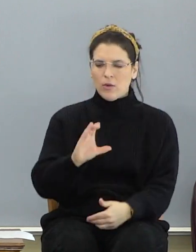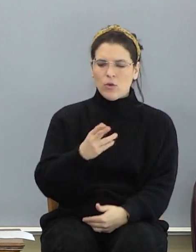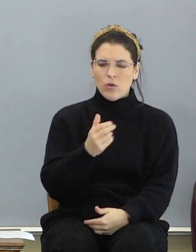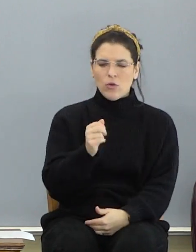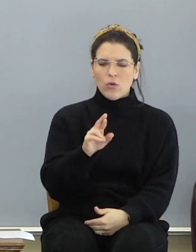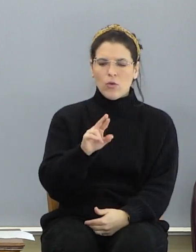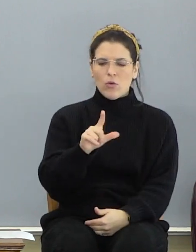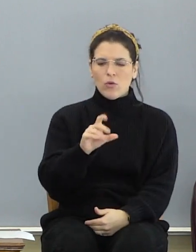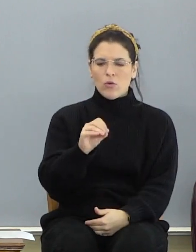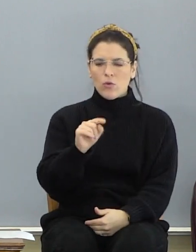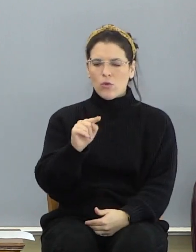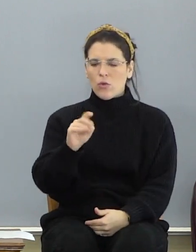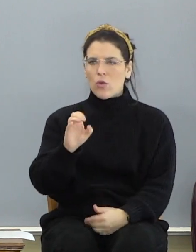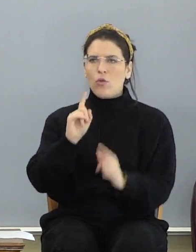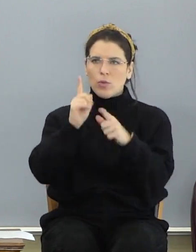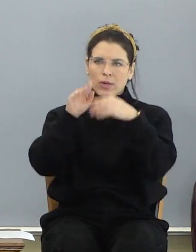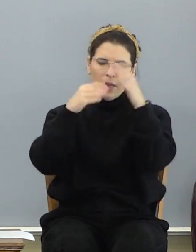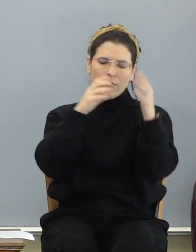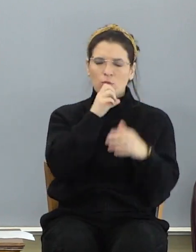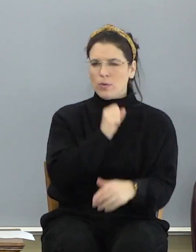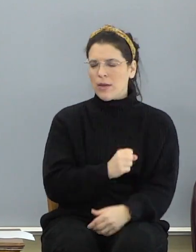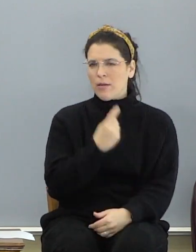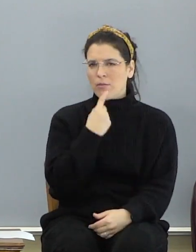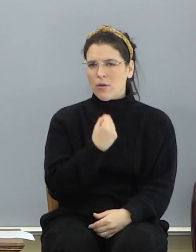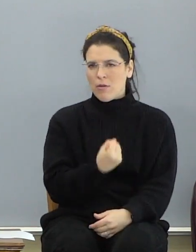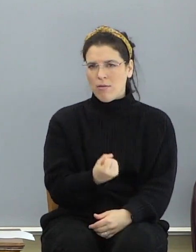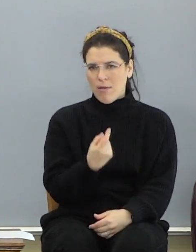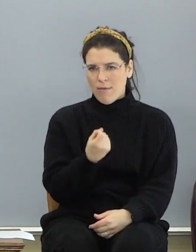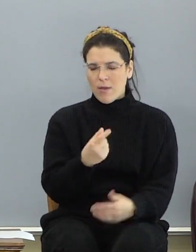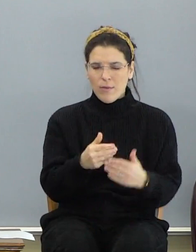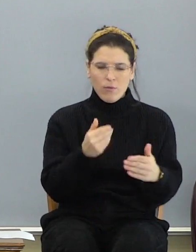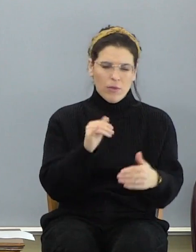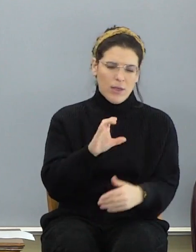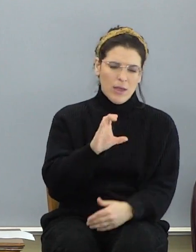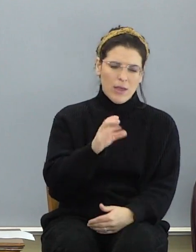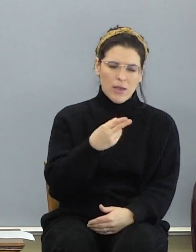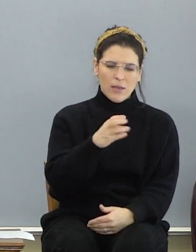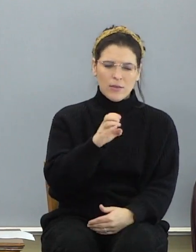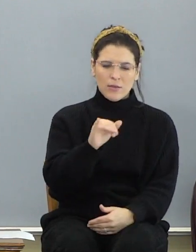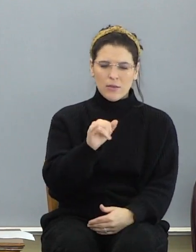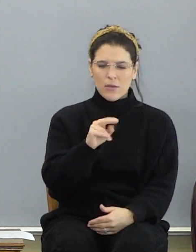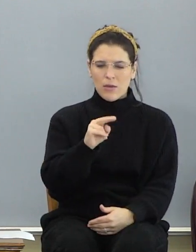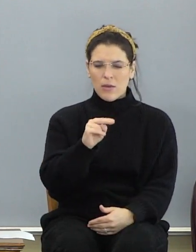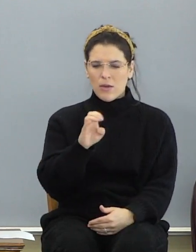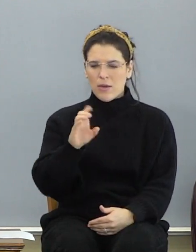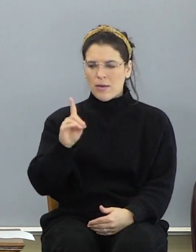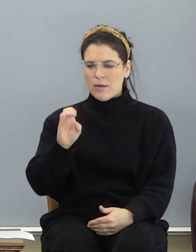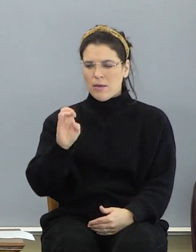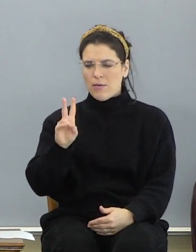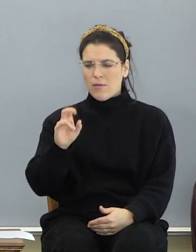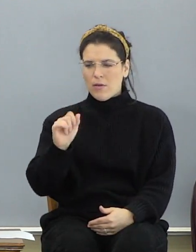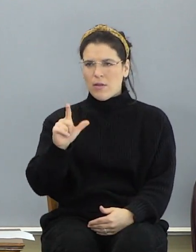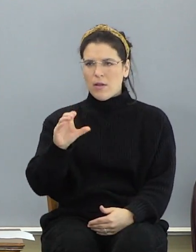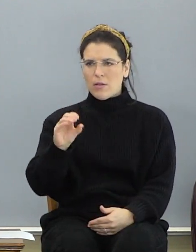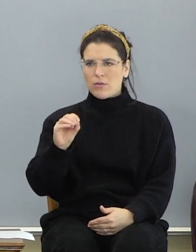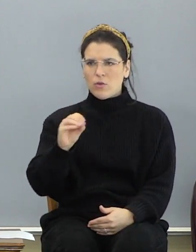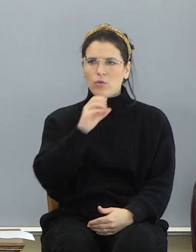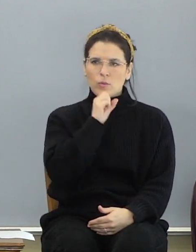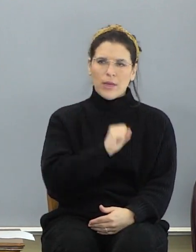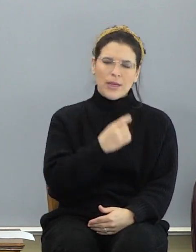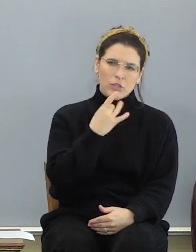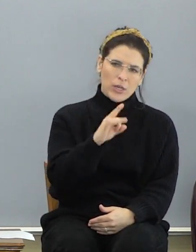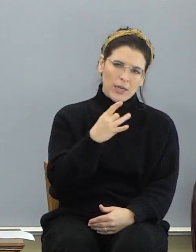recently. She was 11 years old. And before that, Cheyenne DeValasco, she was, what, 18 years old. So we've lost a lot of young people.